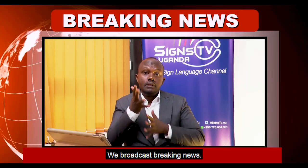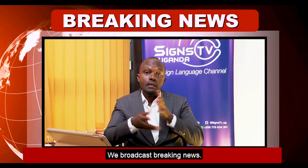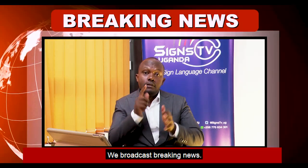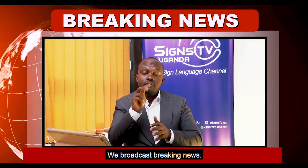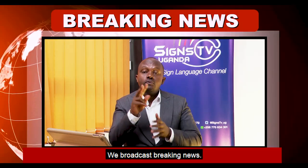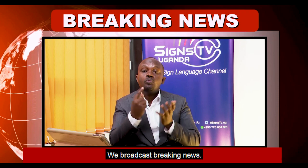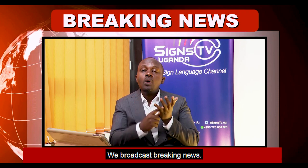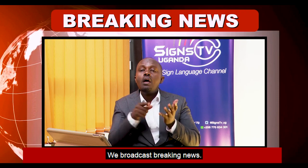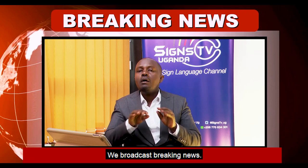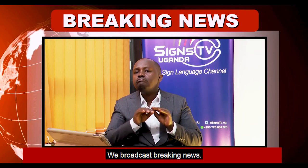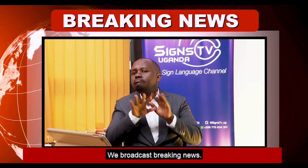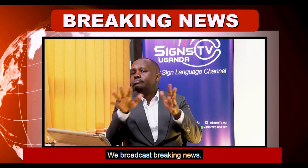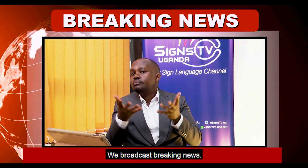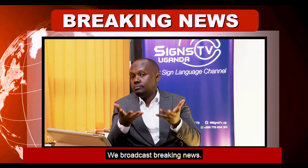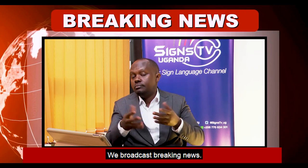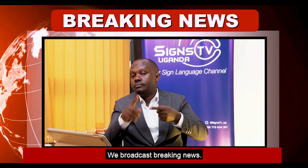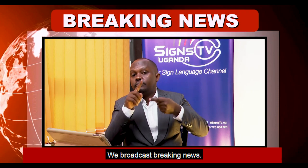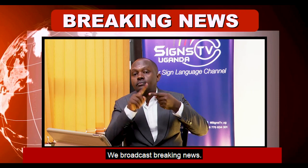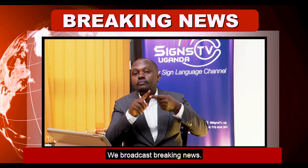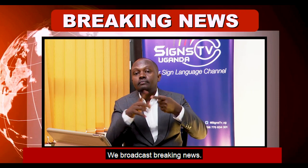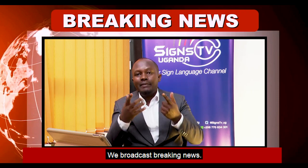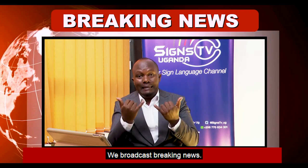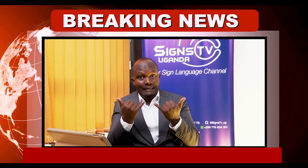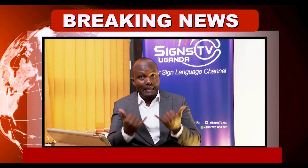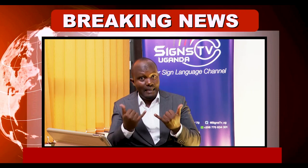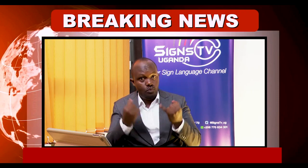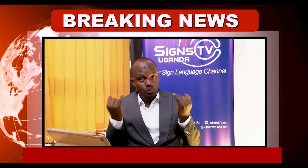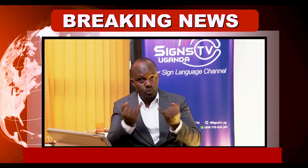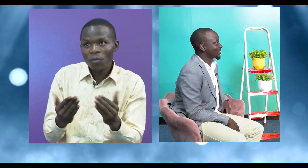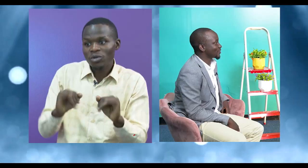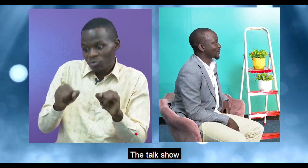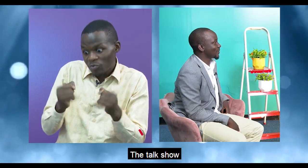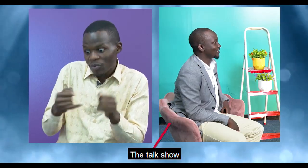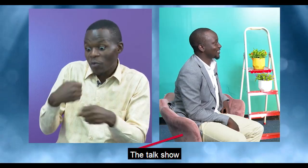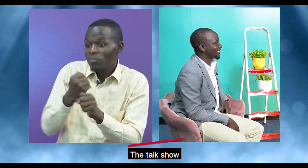news, the talk show,